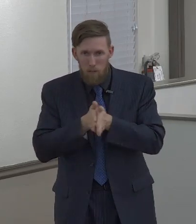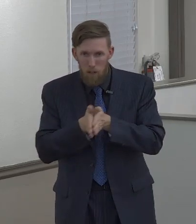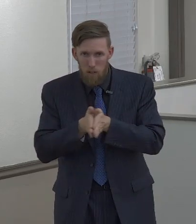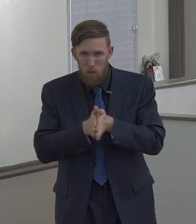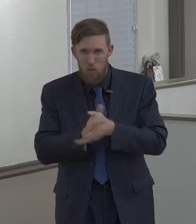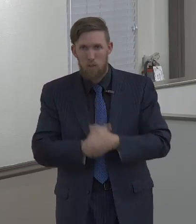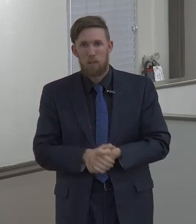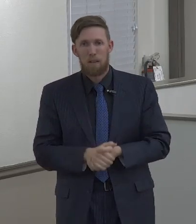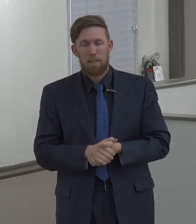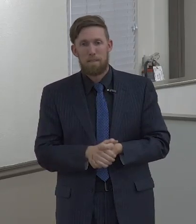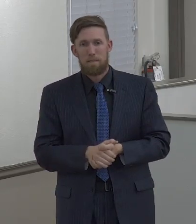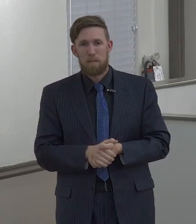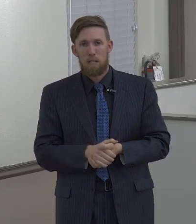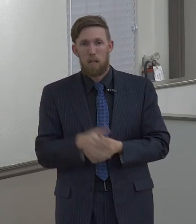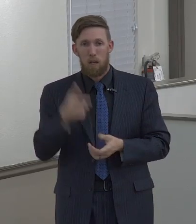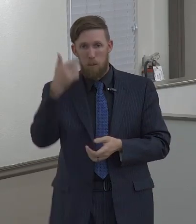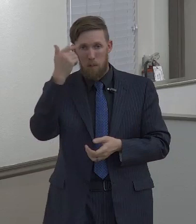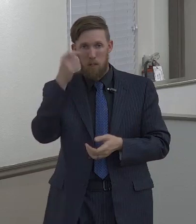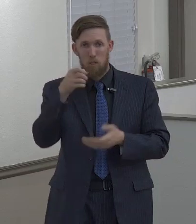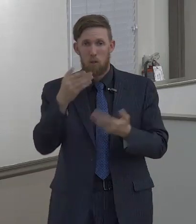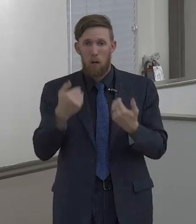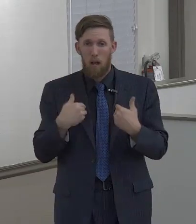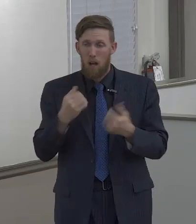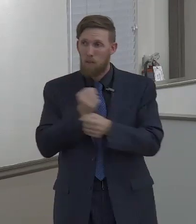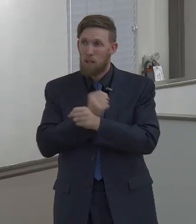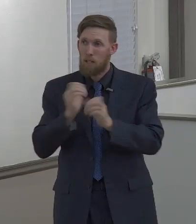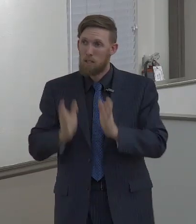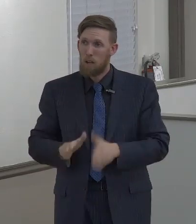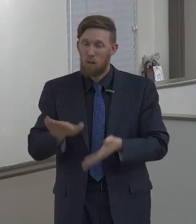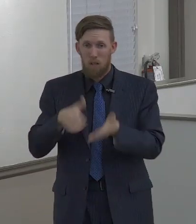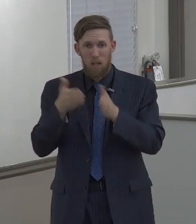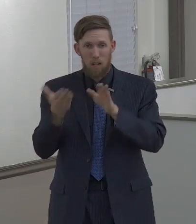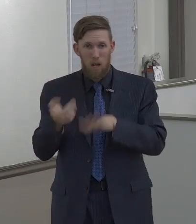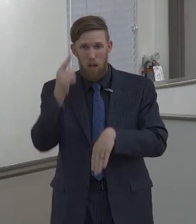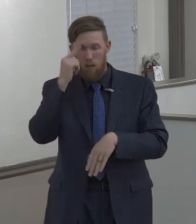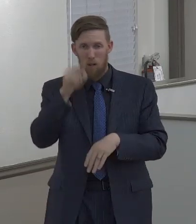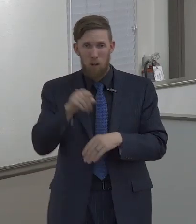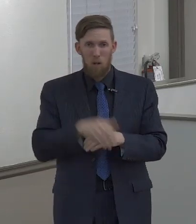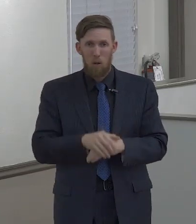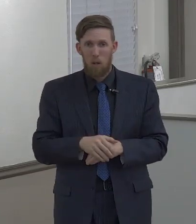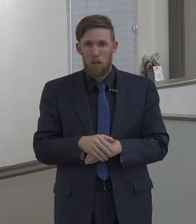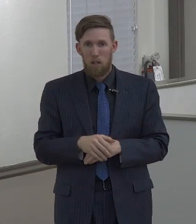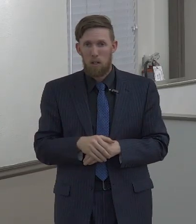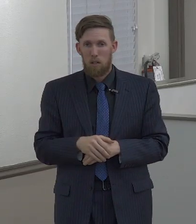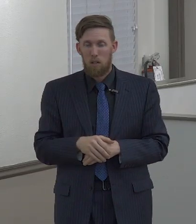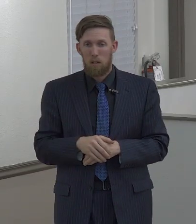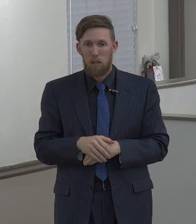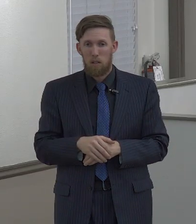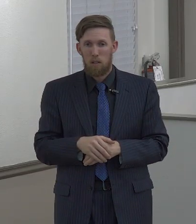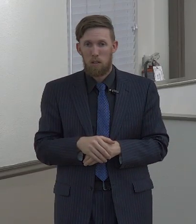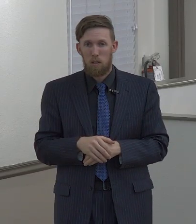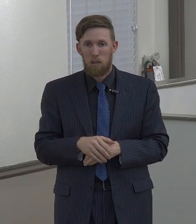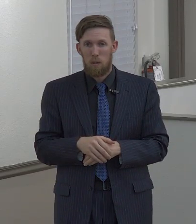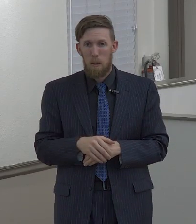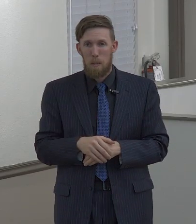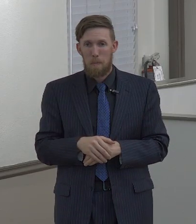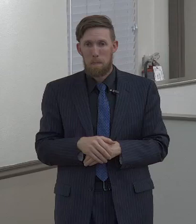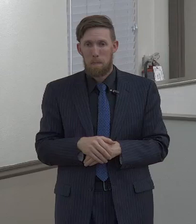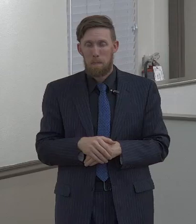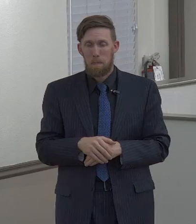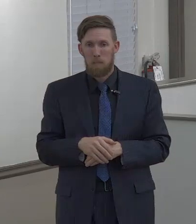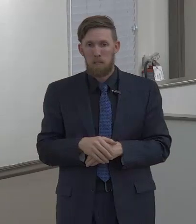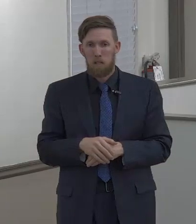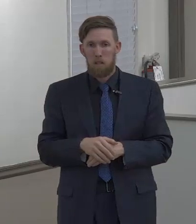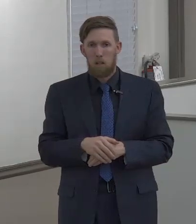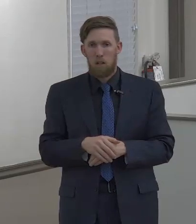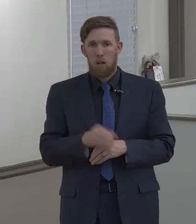But what's your motivation? Is your motivation because you have a Savior that died for you and that he first loved you and so